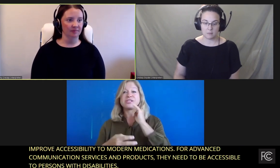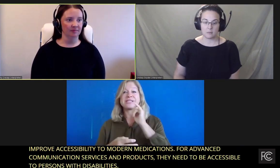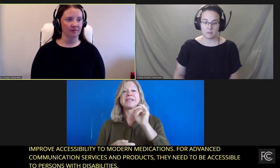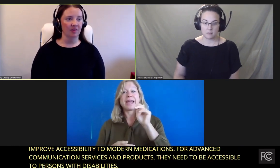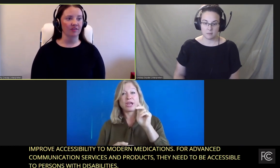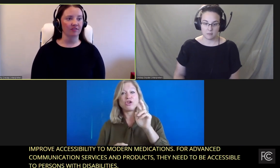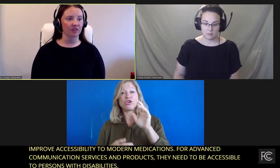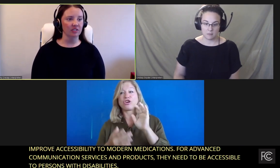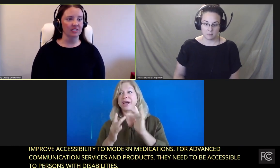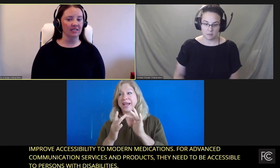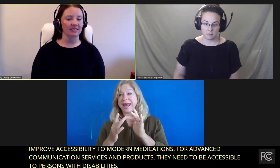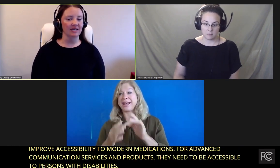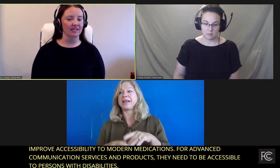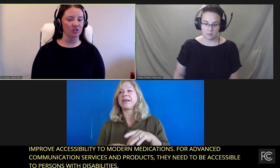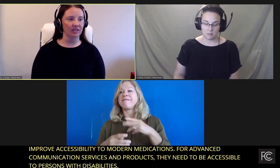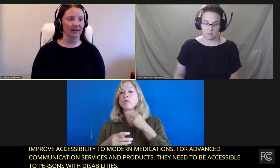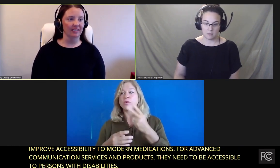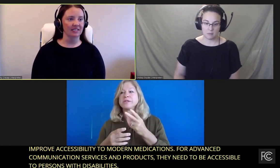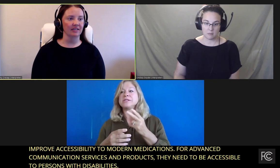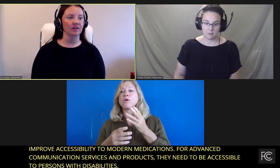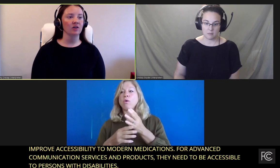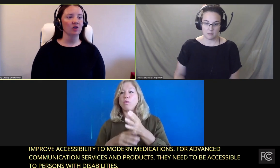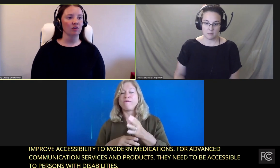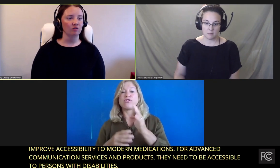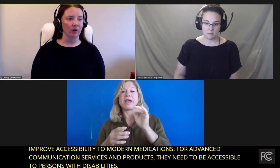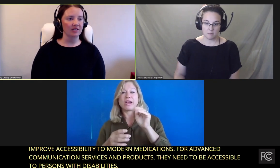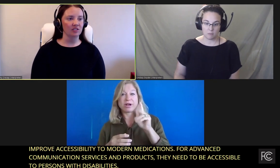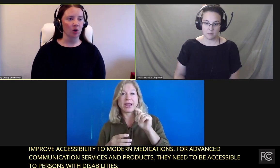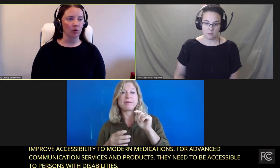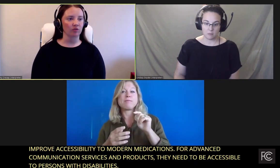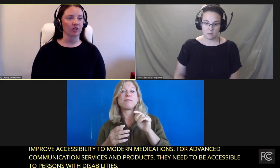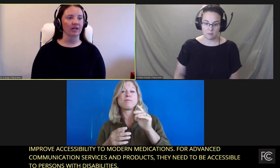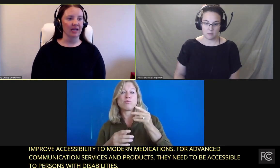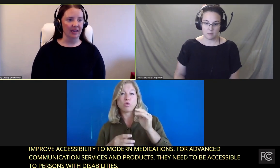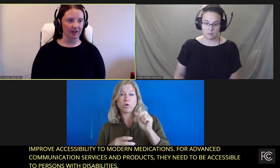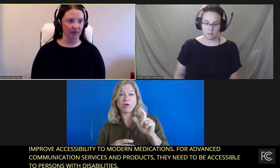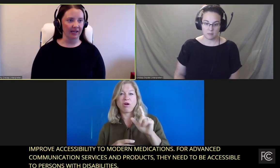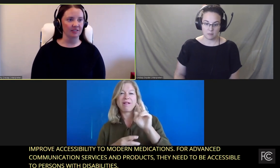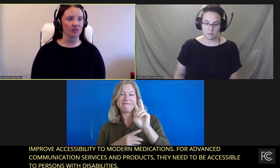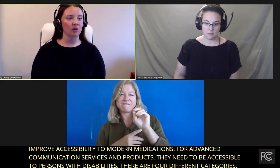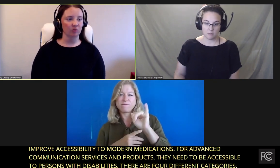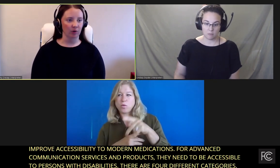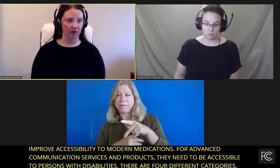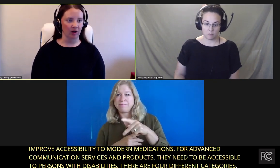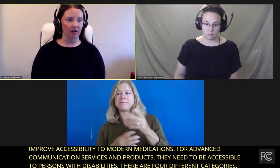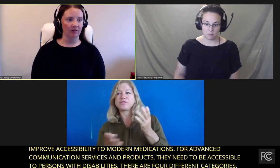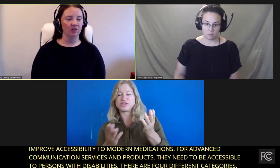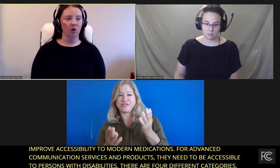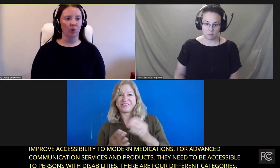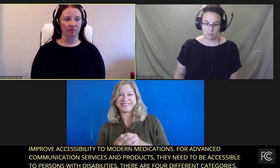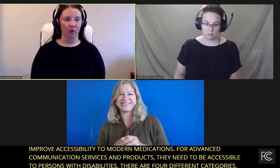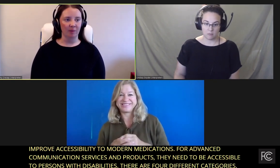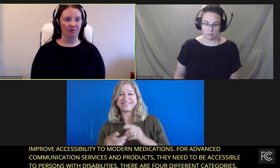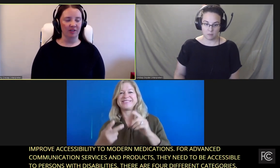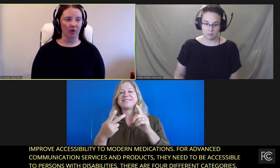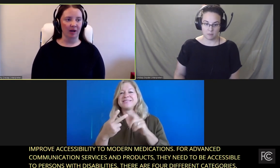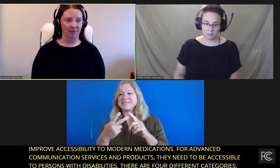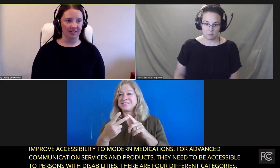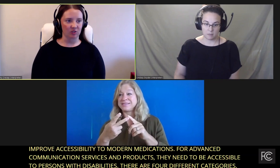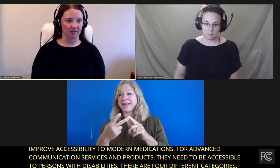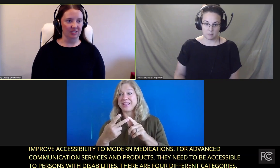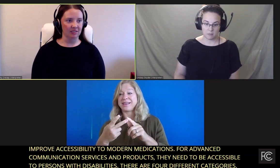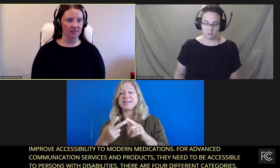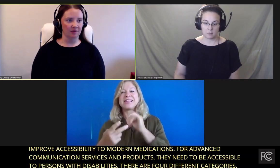The first is Interconnected Voice Over Internet Protocol or VOIP,